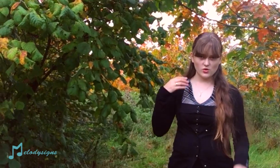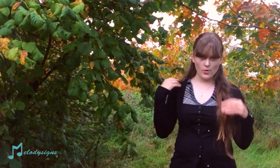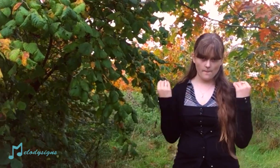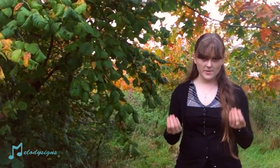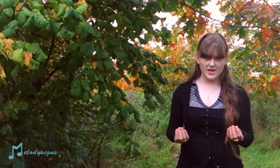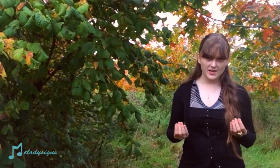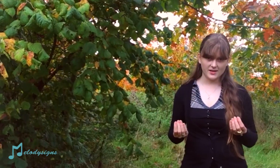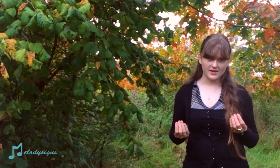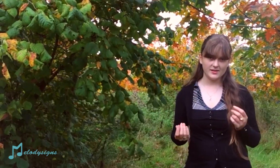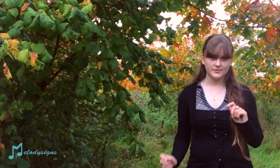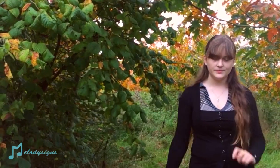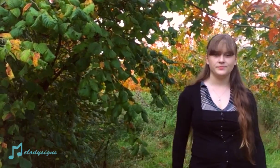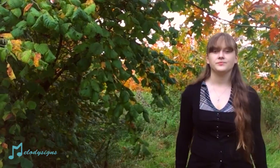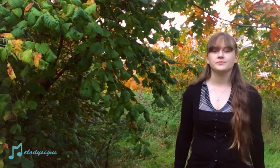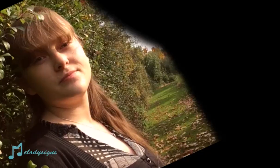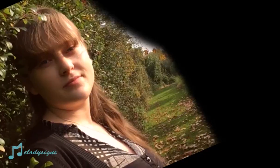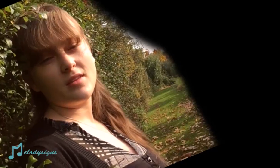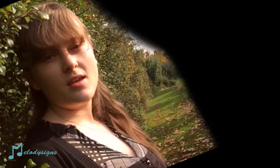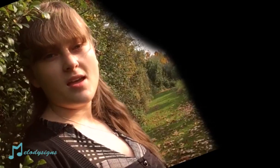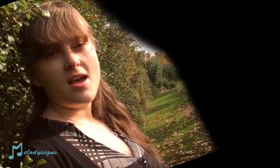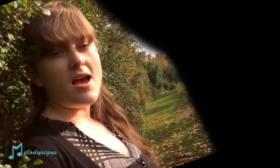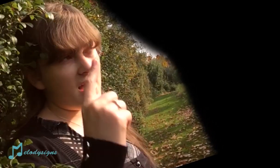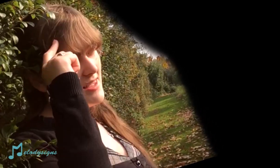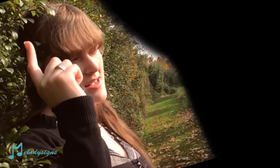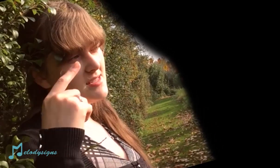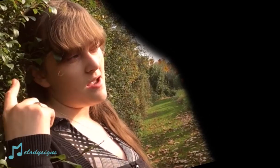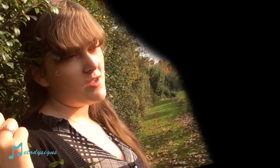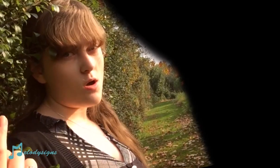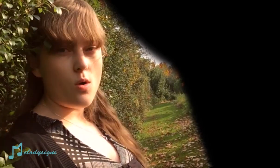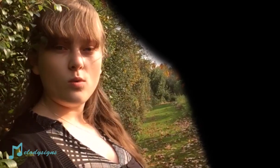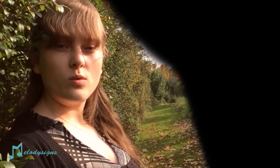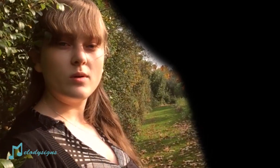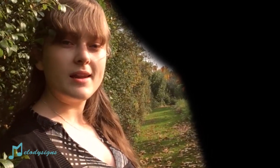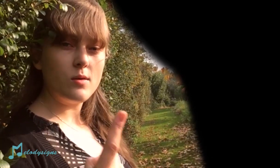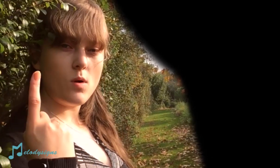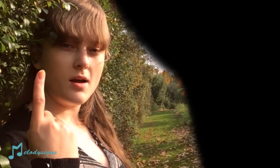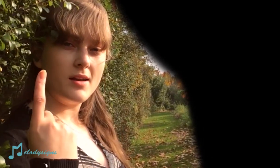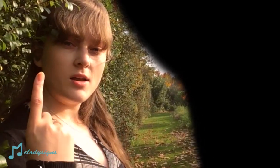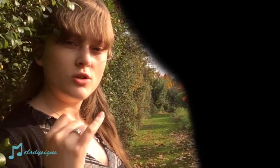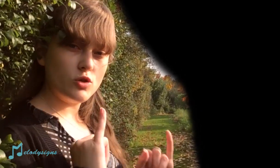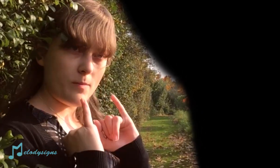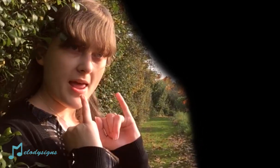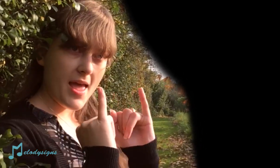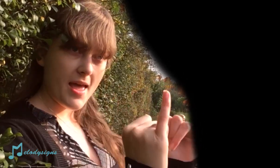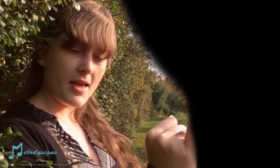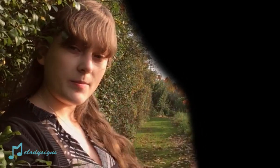to be I guess I'm the only one to blame